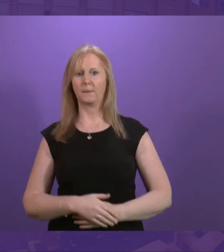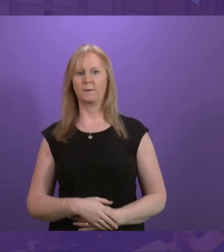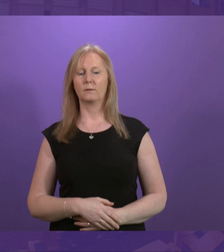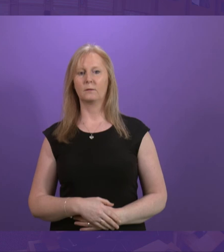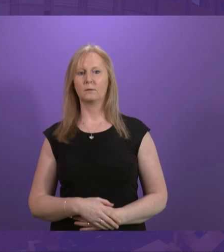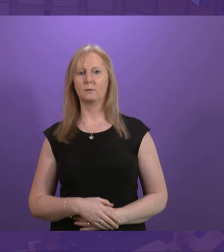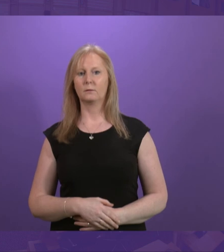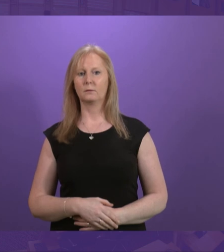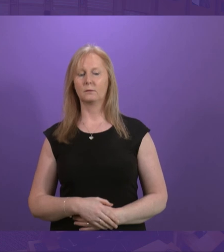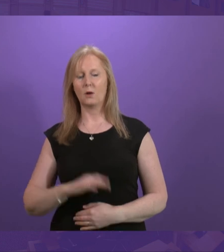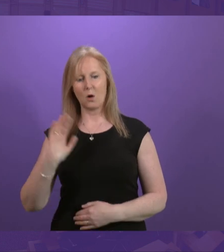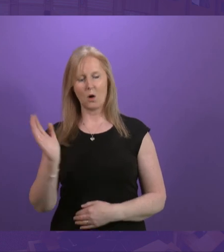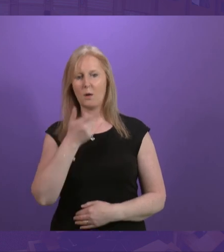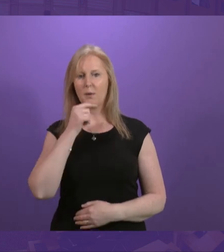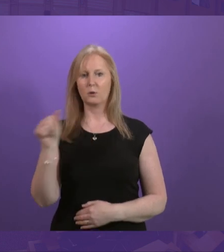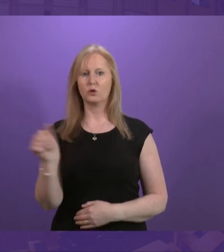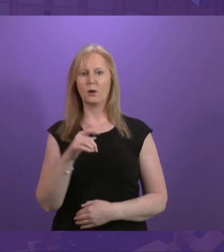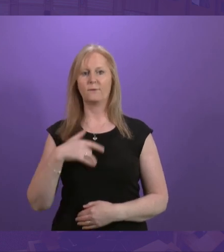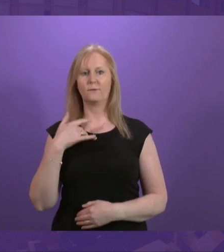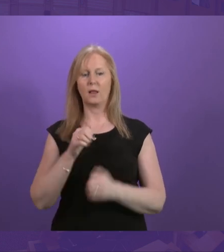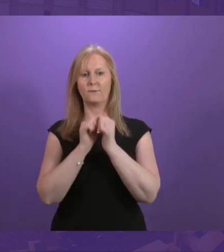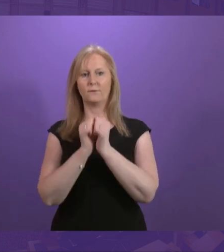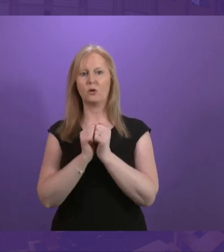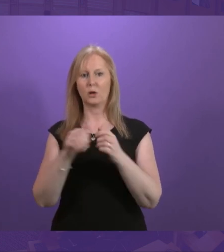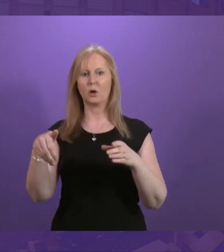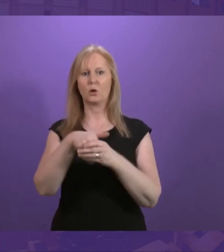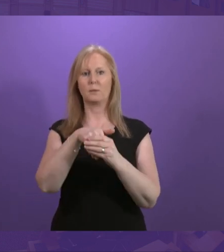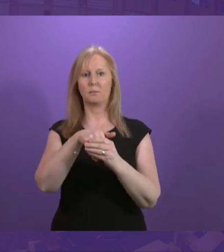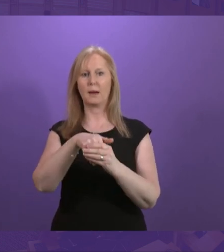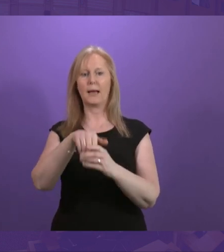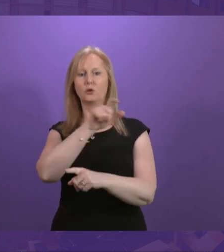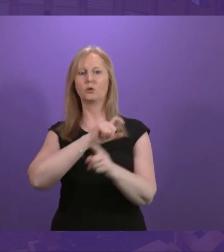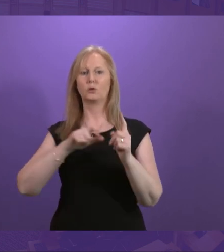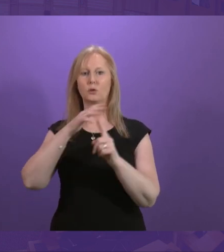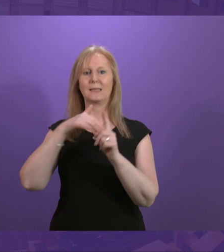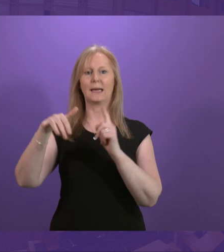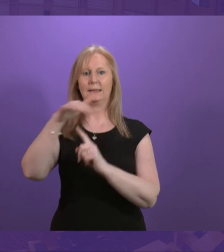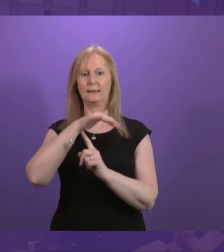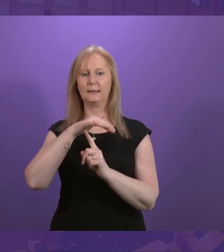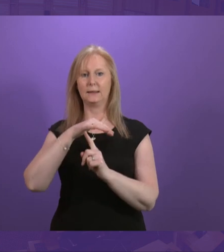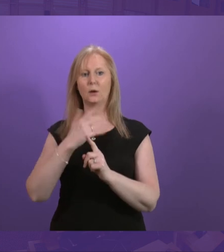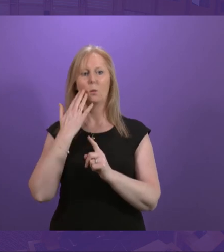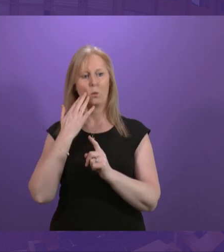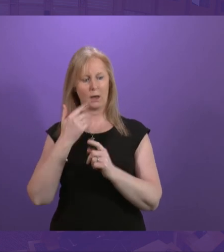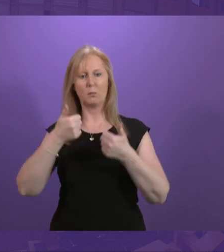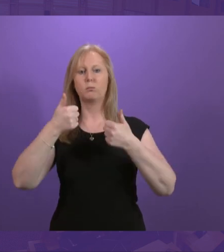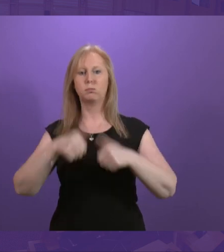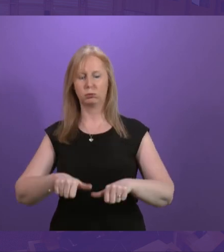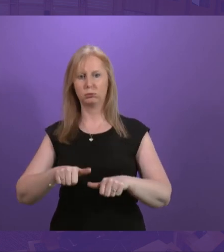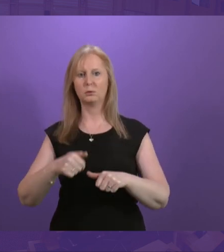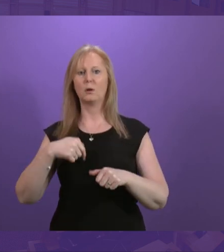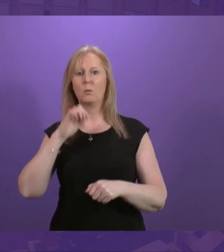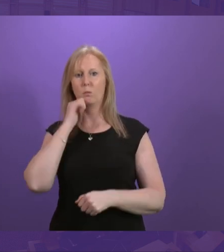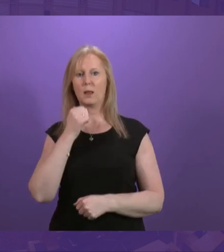everyone should feel valued and included and accepted by society and it's only then that we can all live in a fairer Scotland